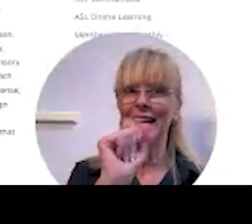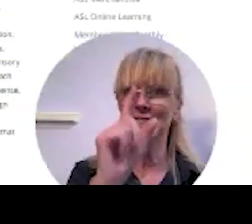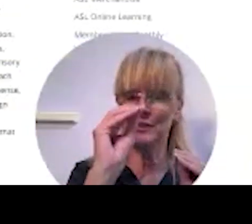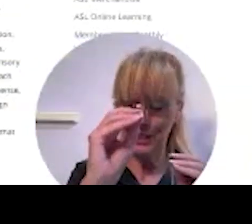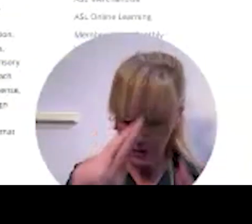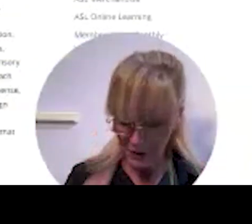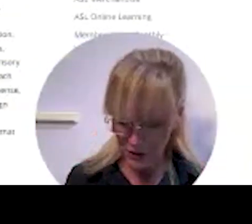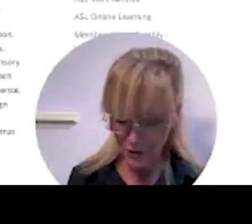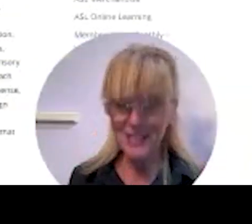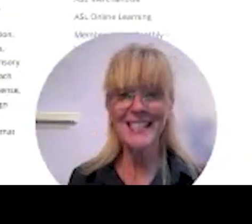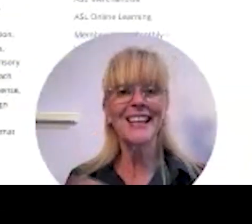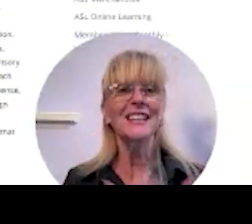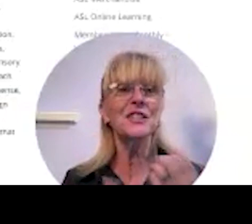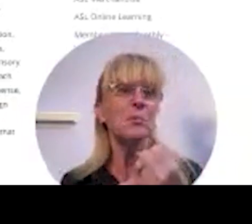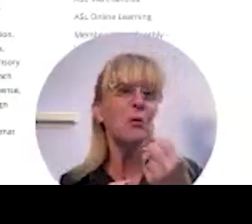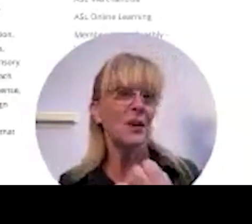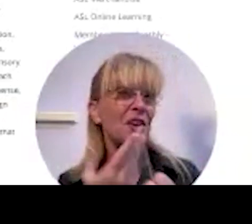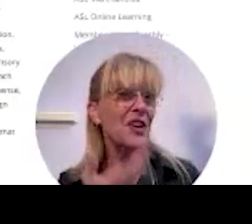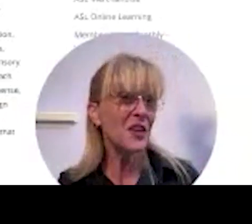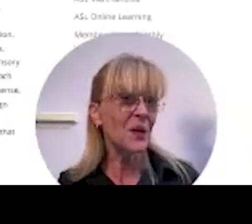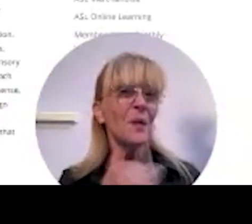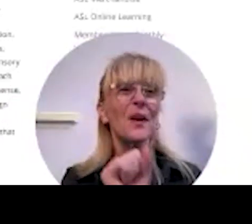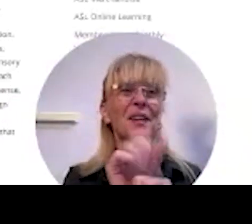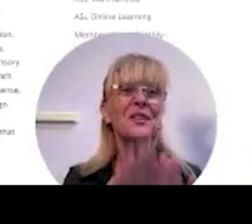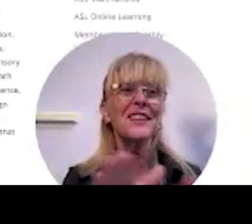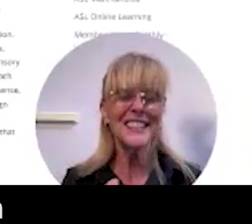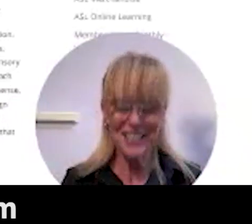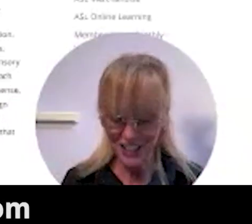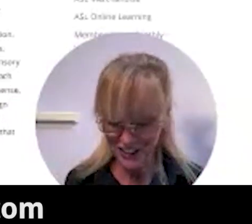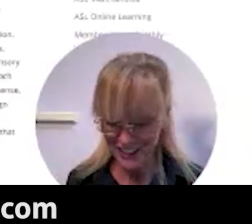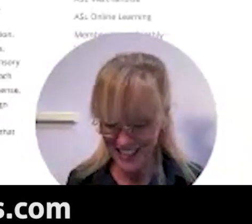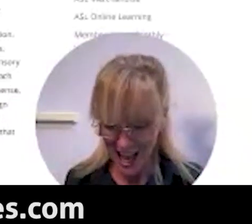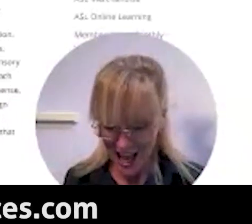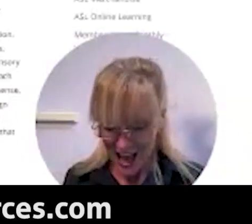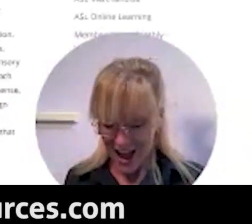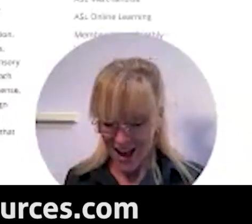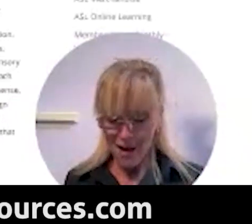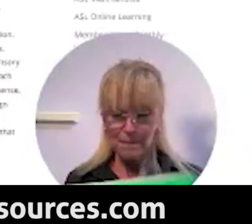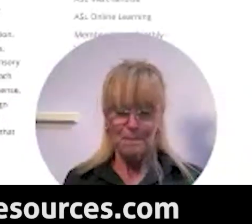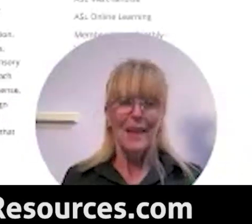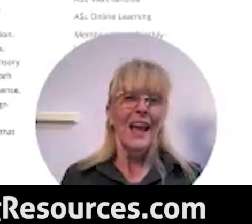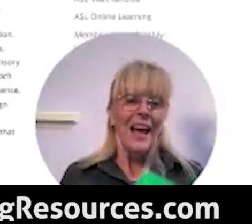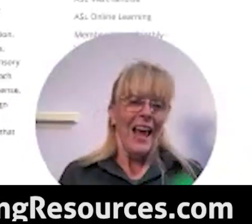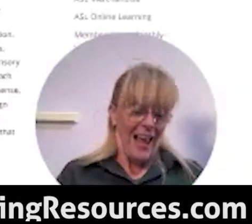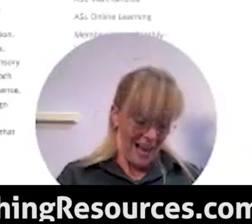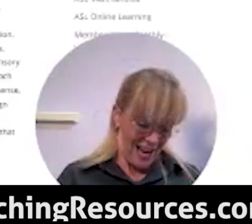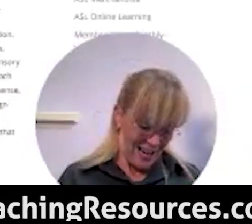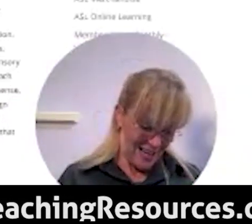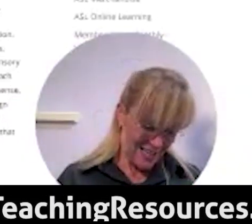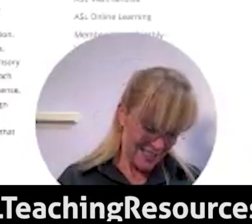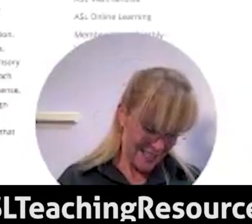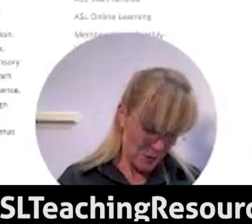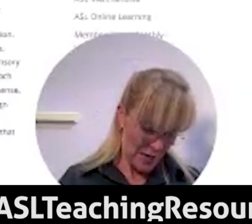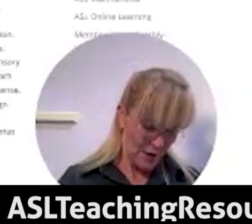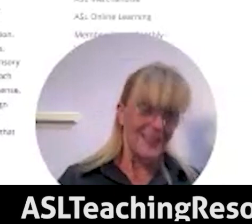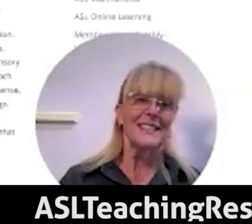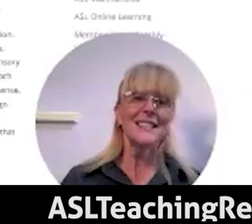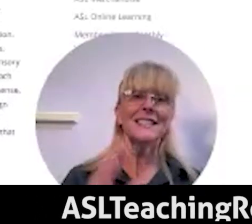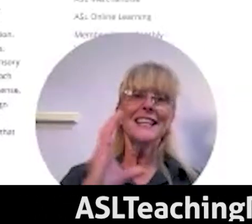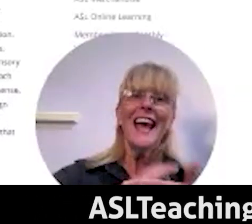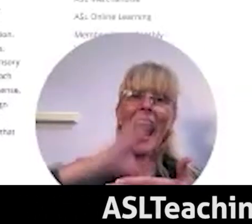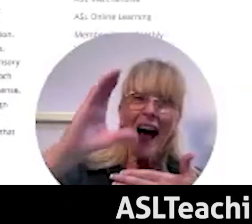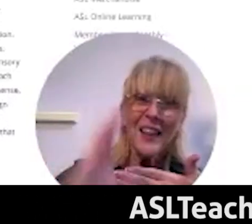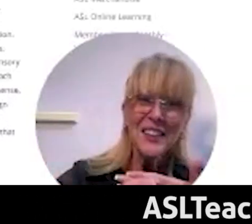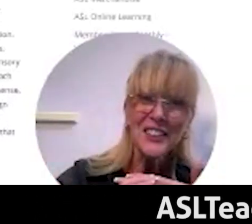new at asl teaching resources again supporting you working with these children um and let's see right here